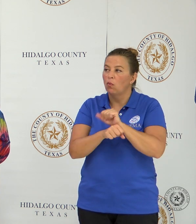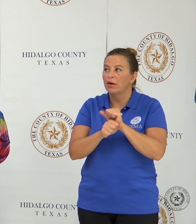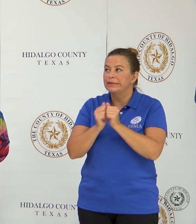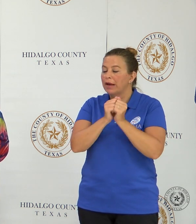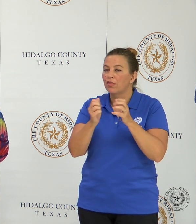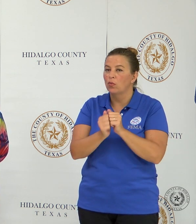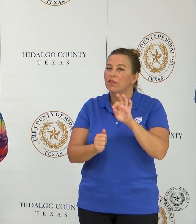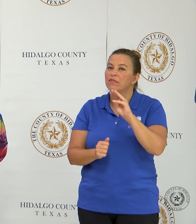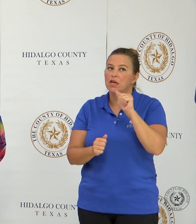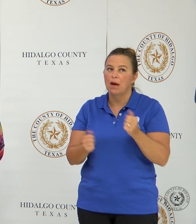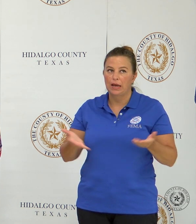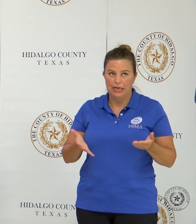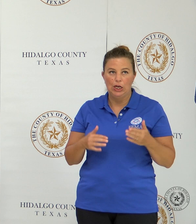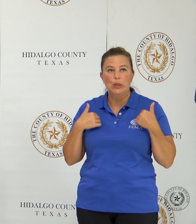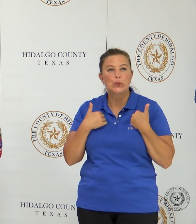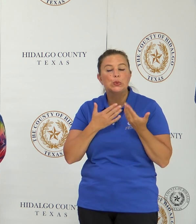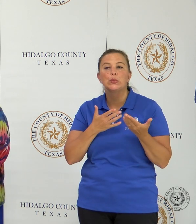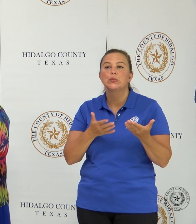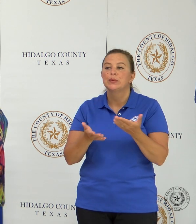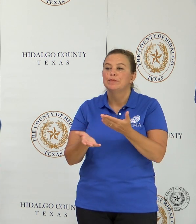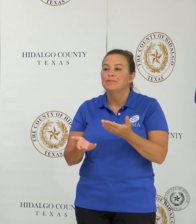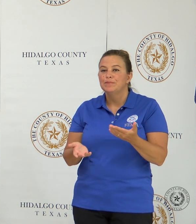here in the youth center. Thank you very much.